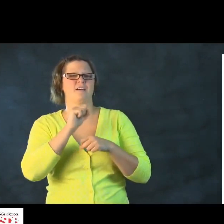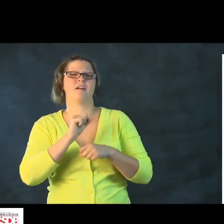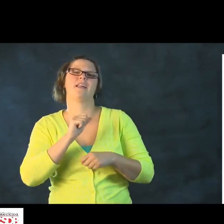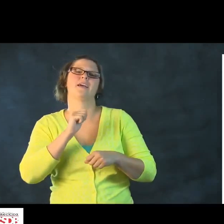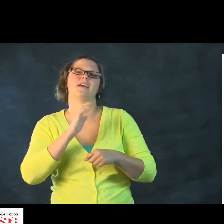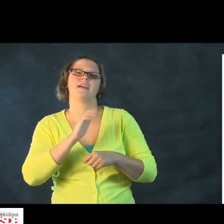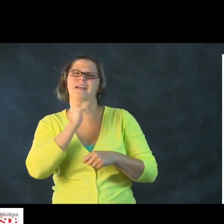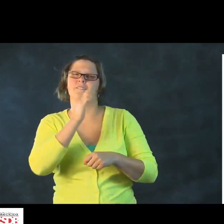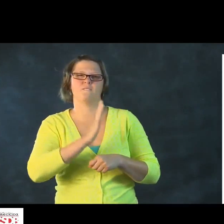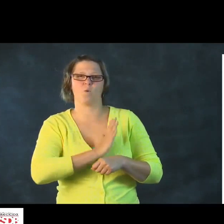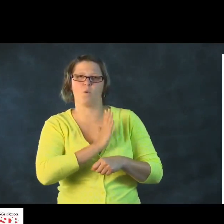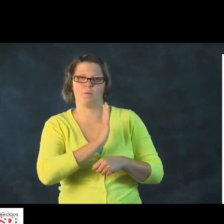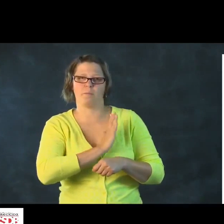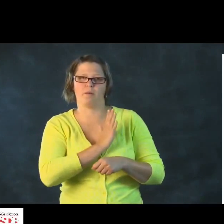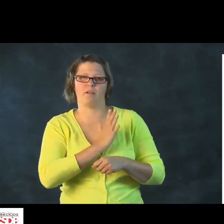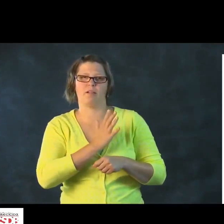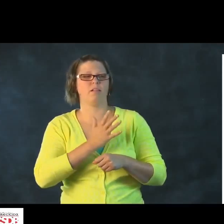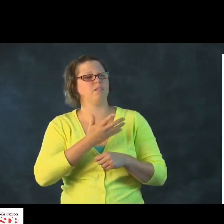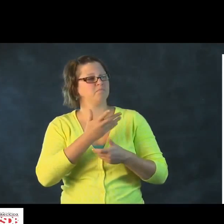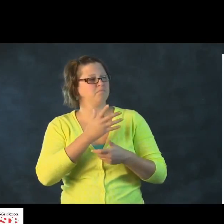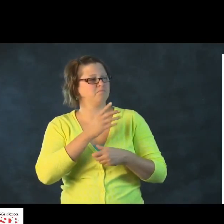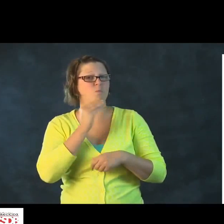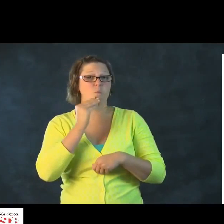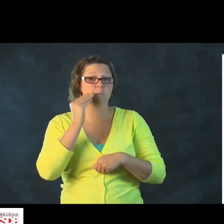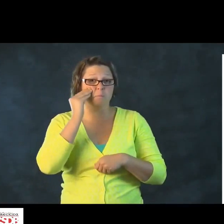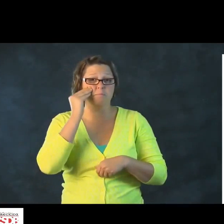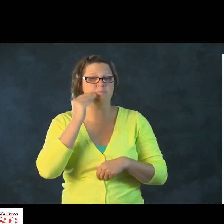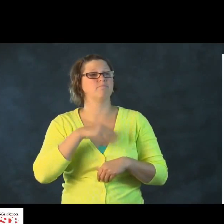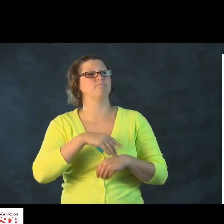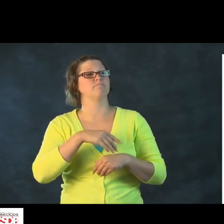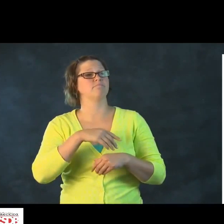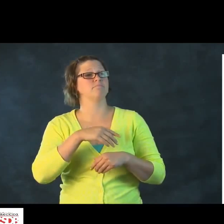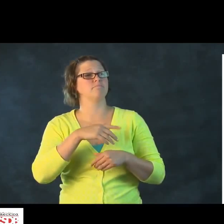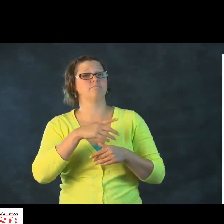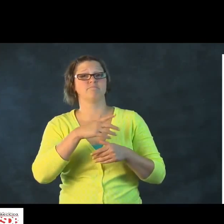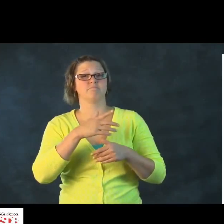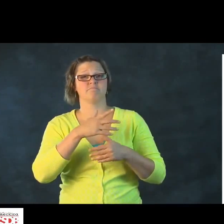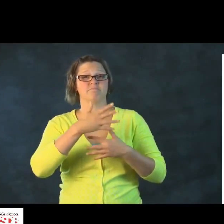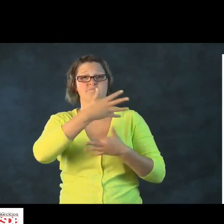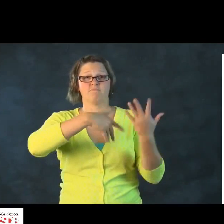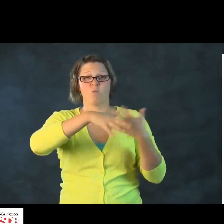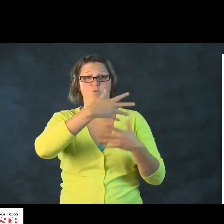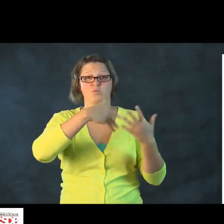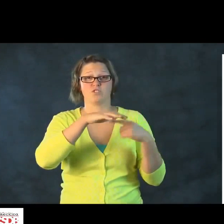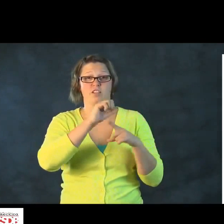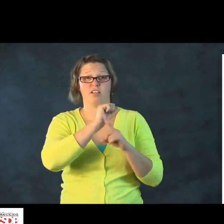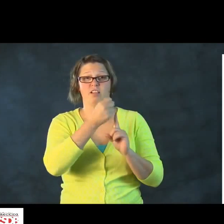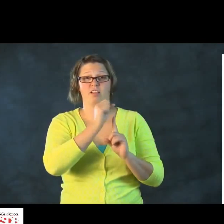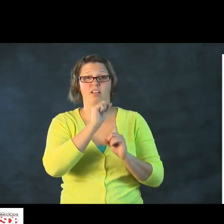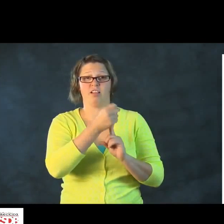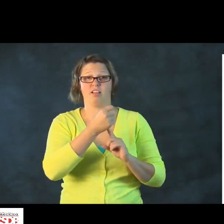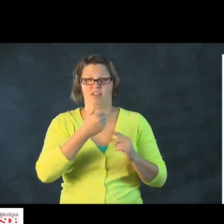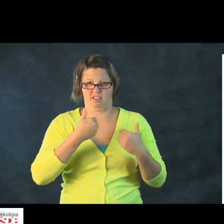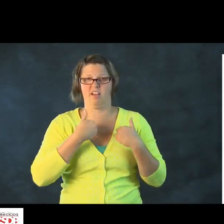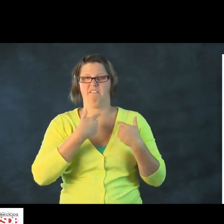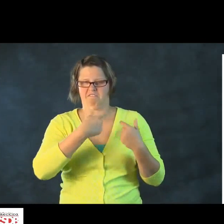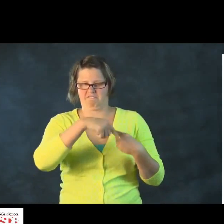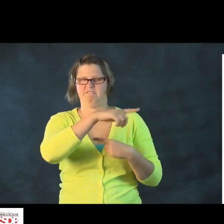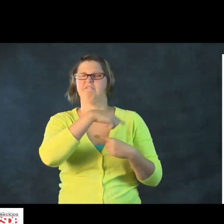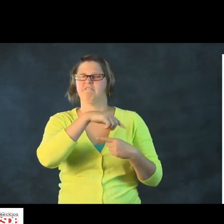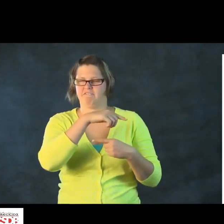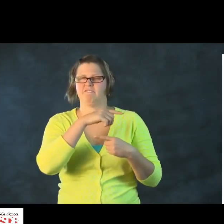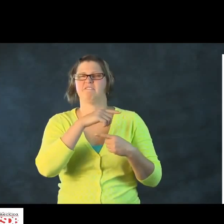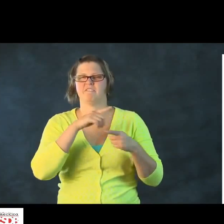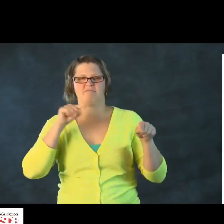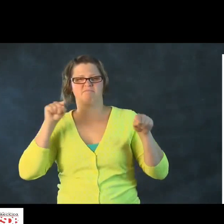language. It can also be used informally. For example, at your home, in a social setting.